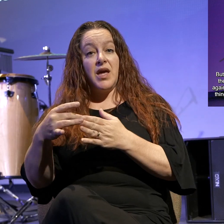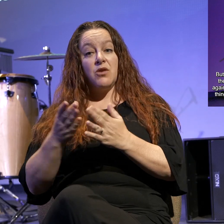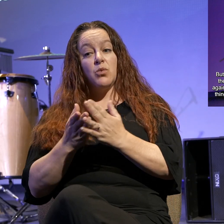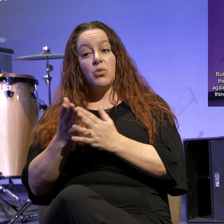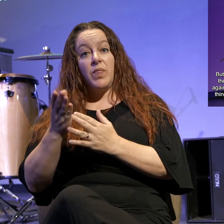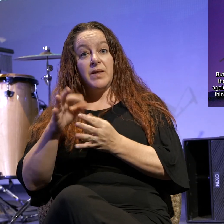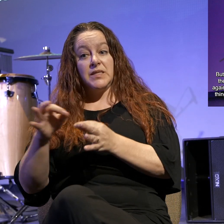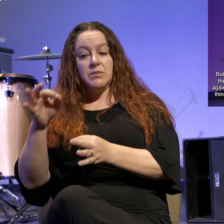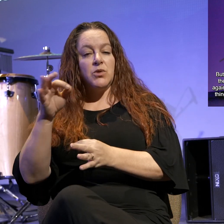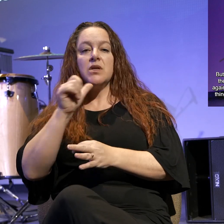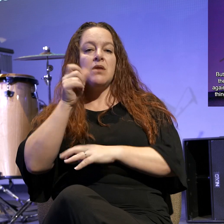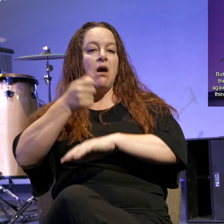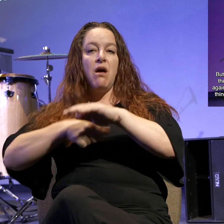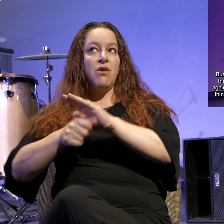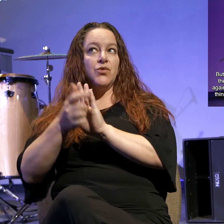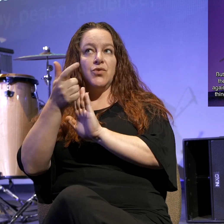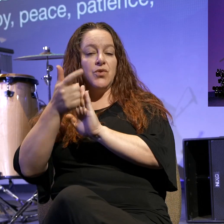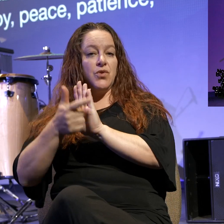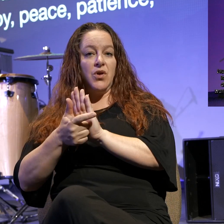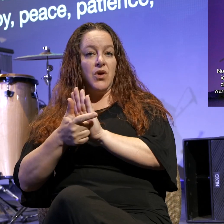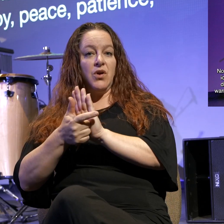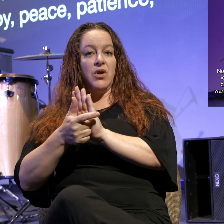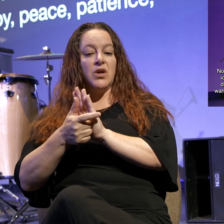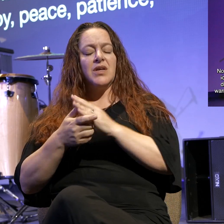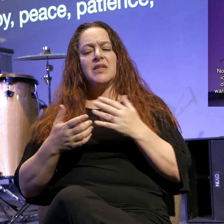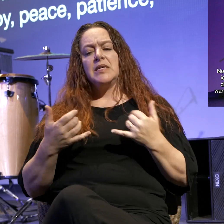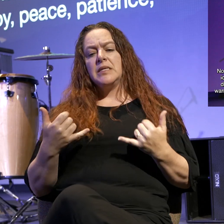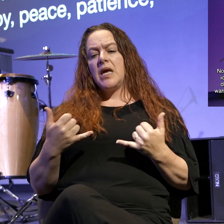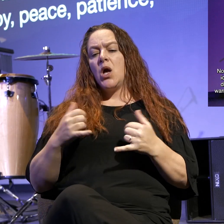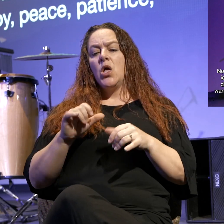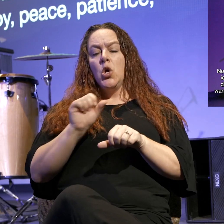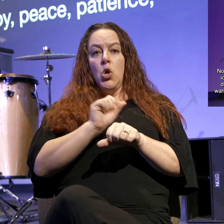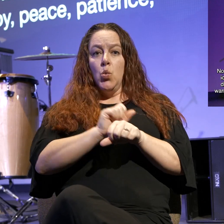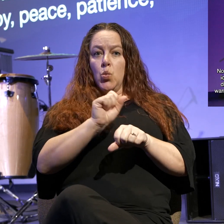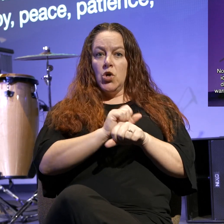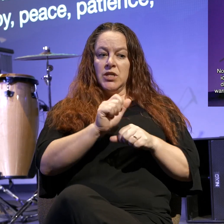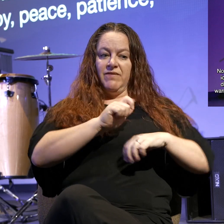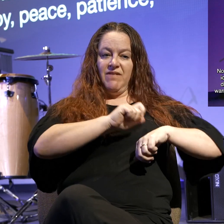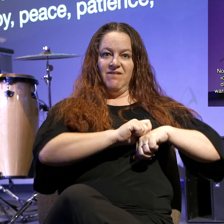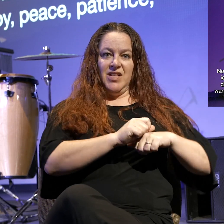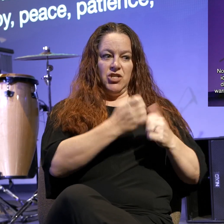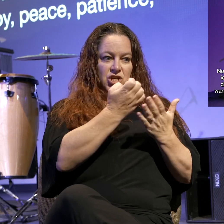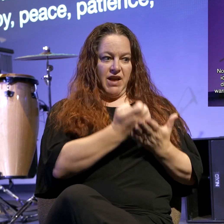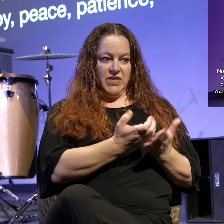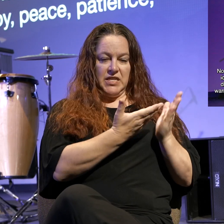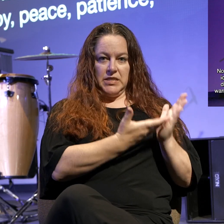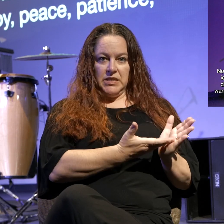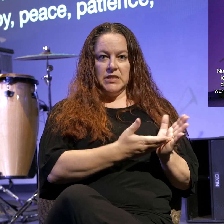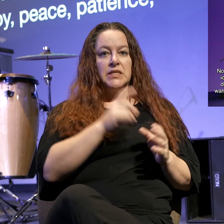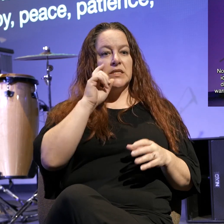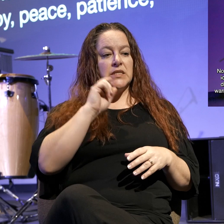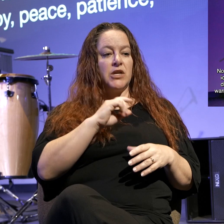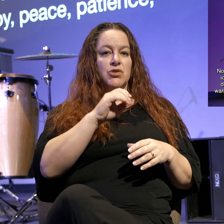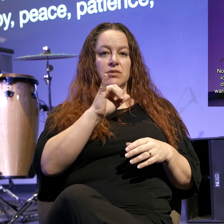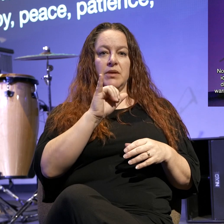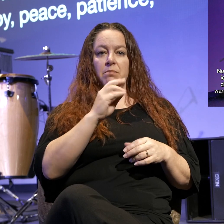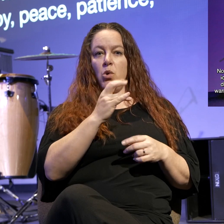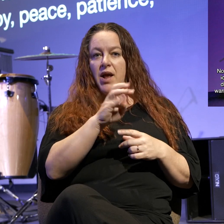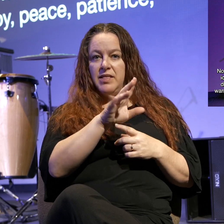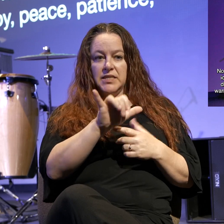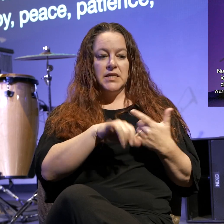you are not under the law. Now the works of the flesh are evident. Sexual immorality,